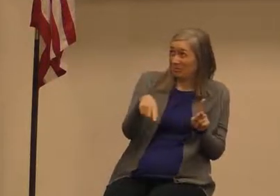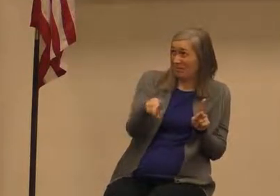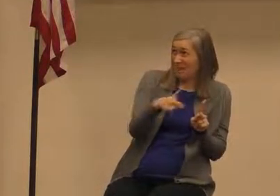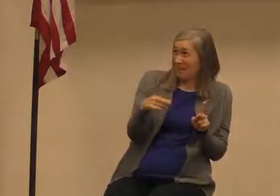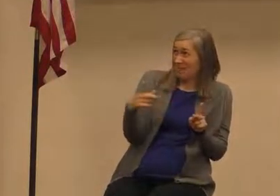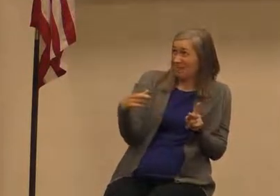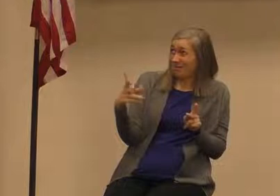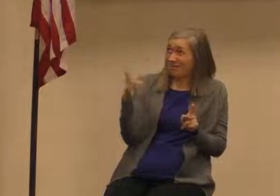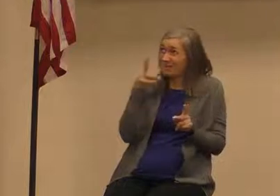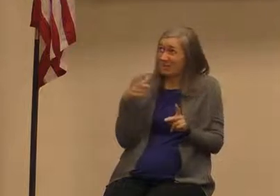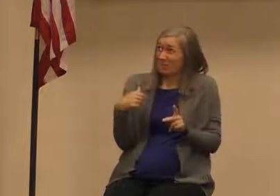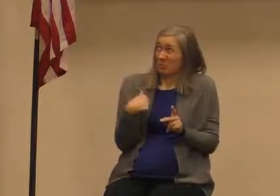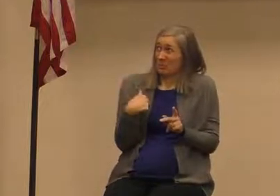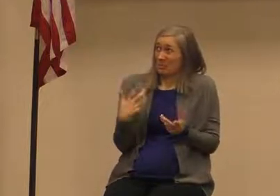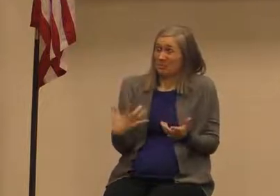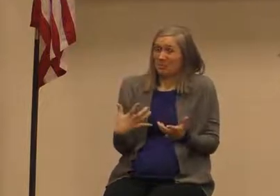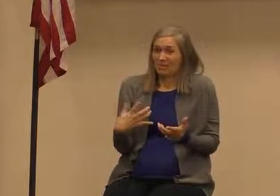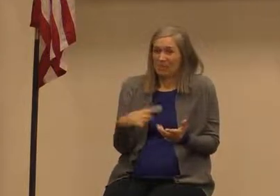they are going to surely ask me